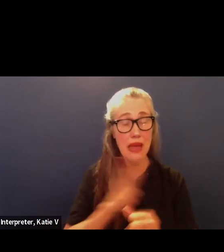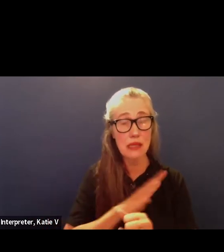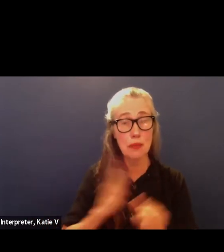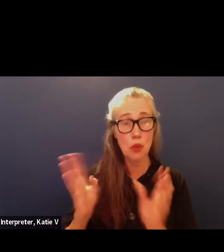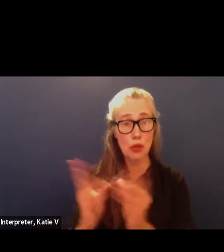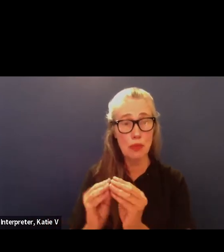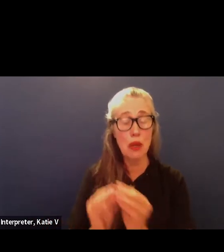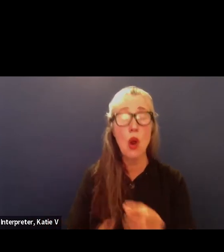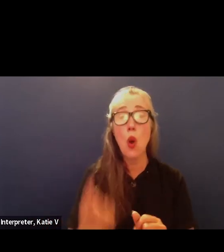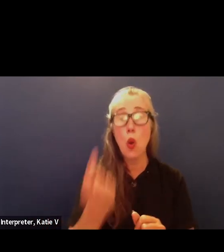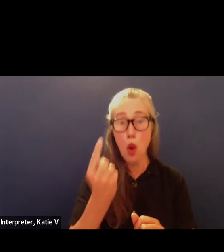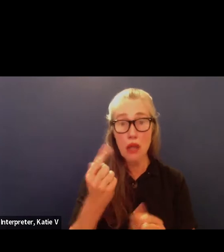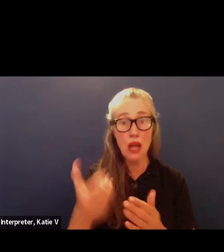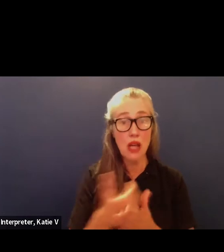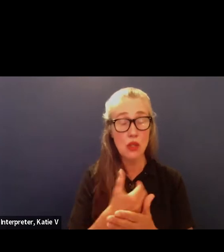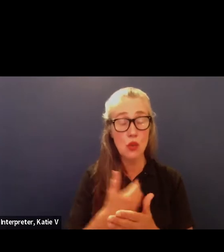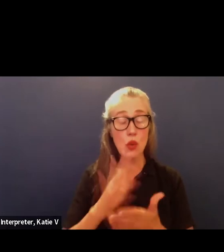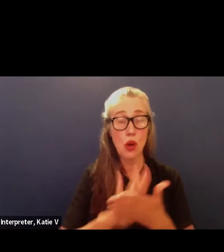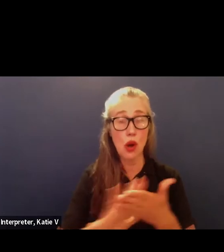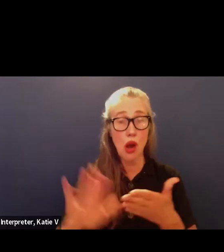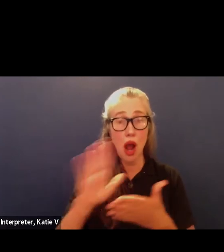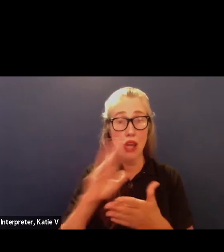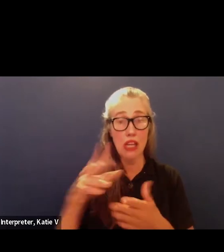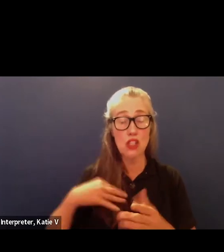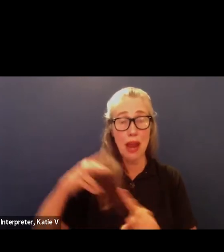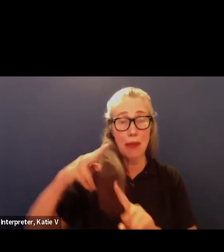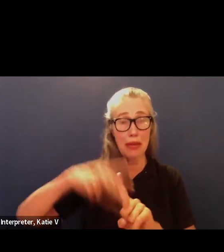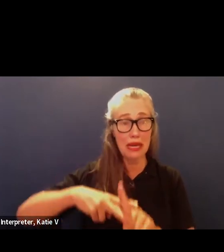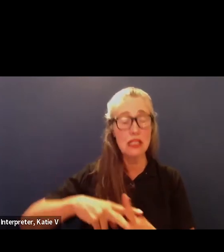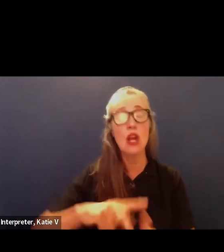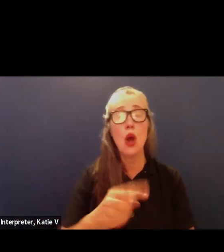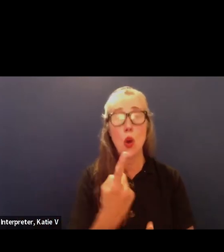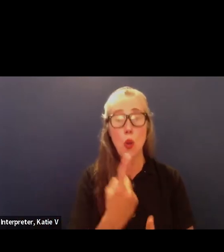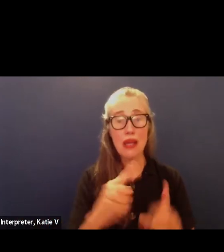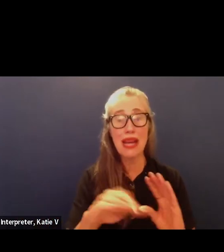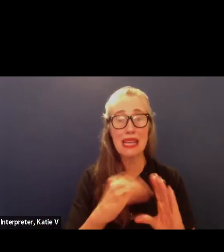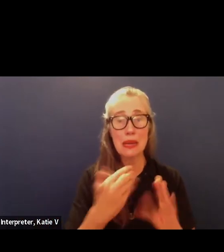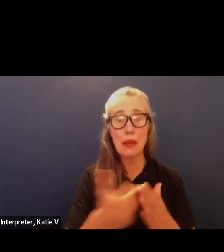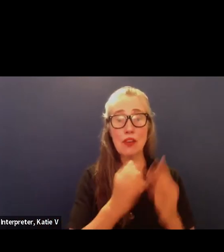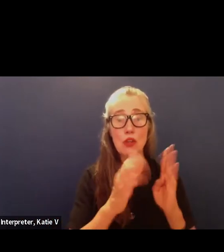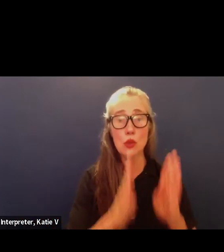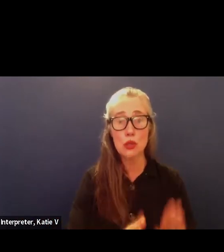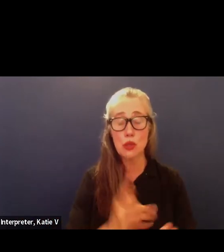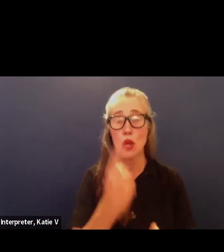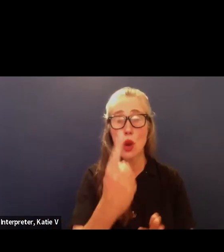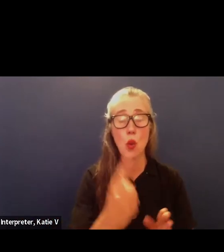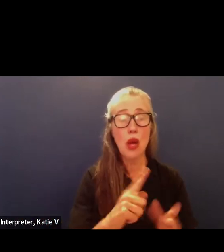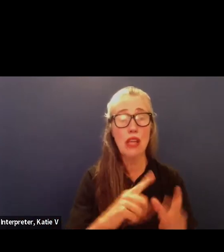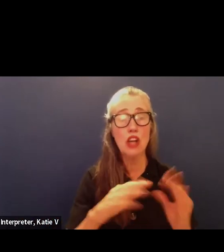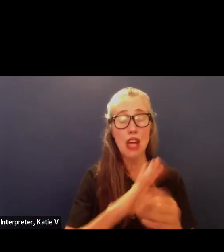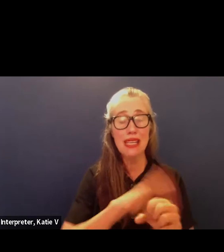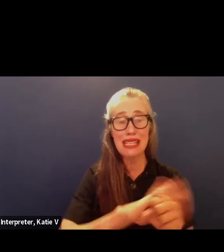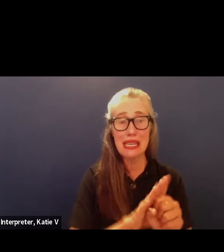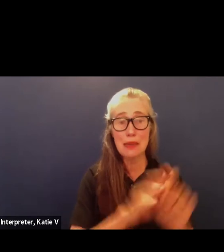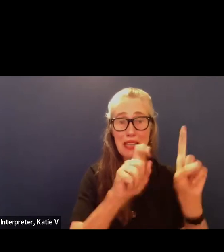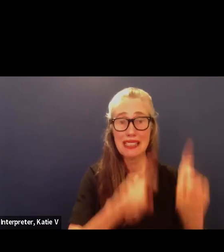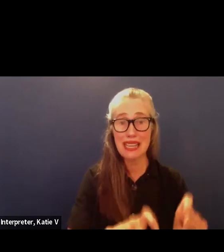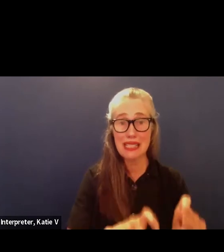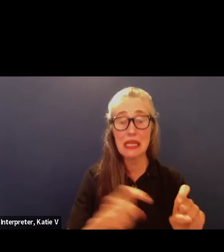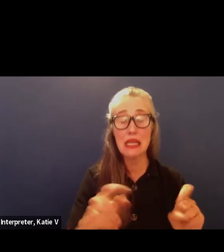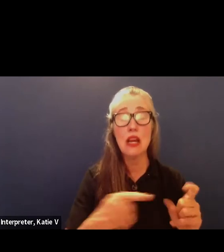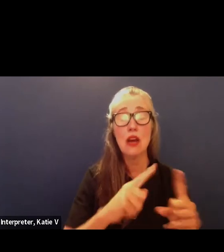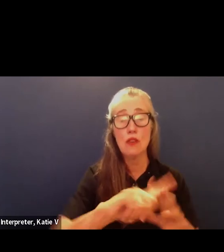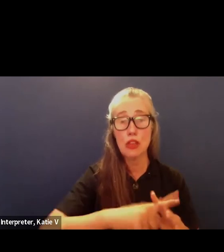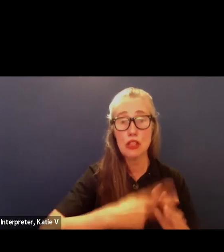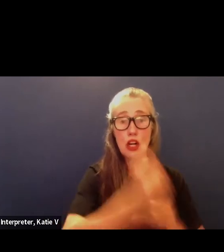and a new application for students one email on covet testing for the start of the year one email on critical race